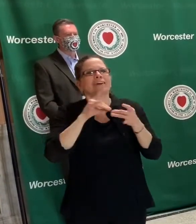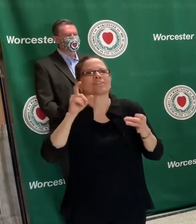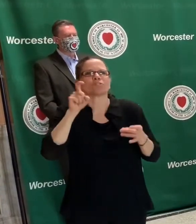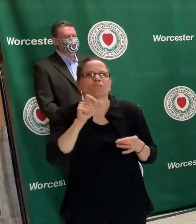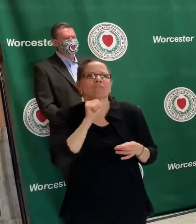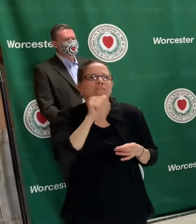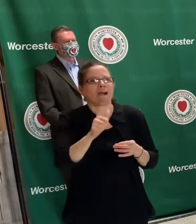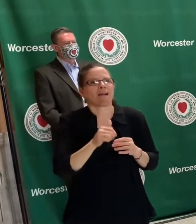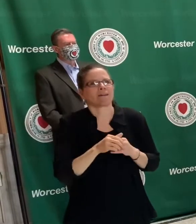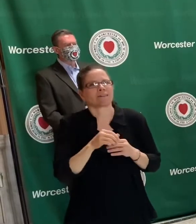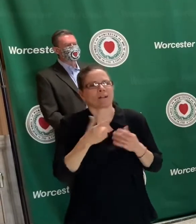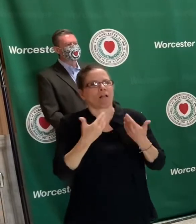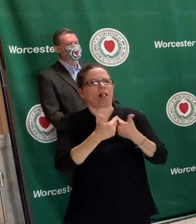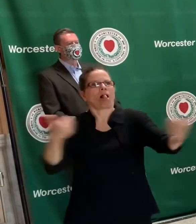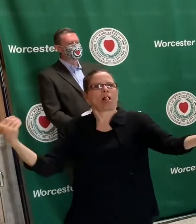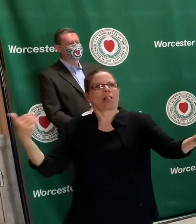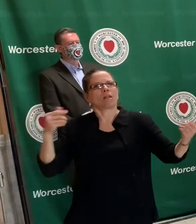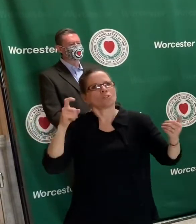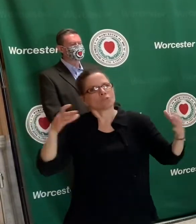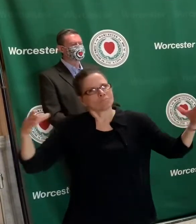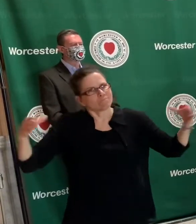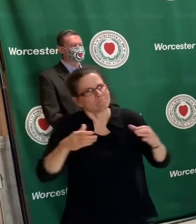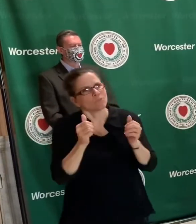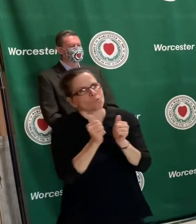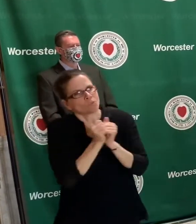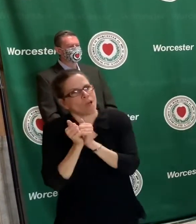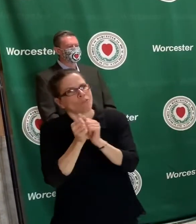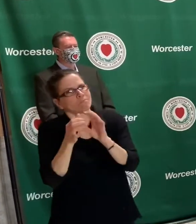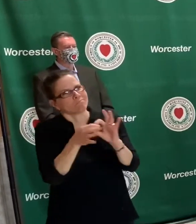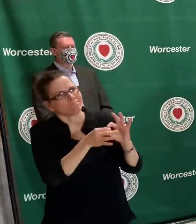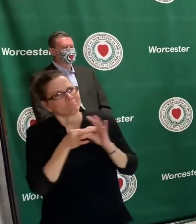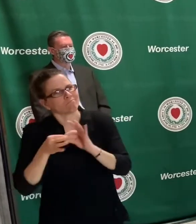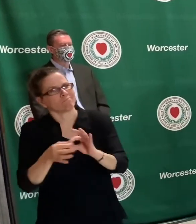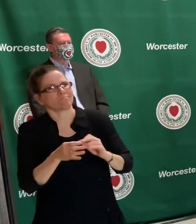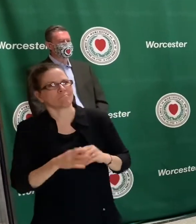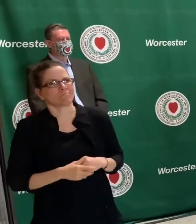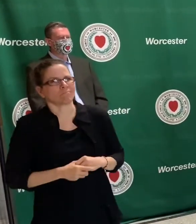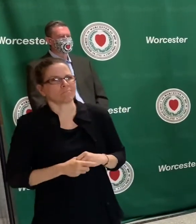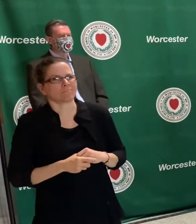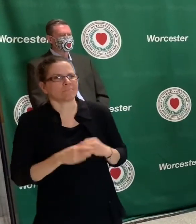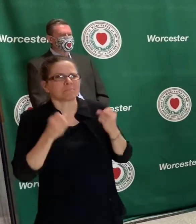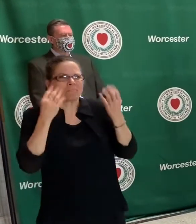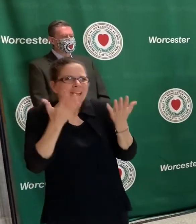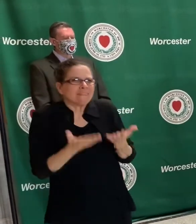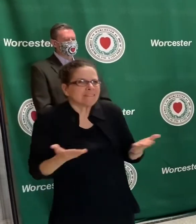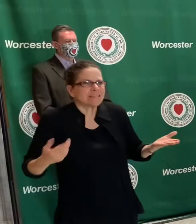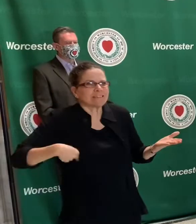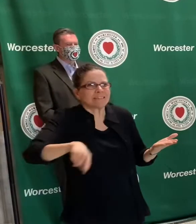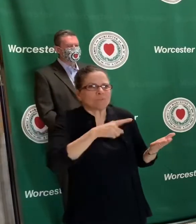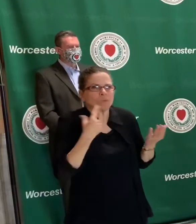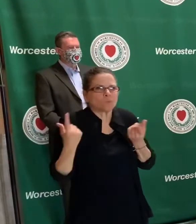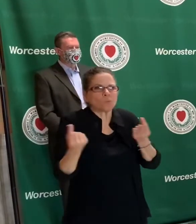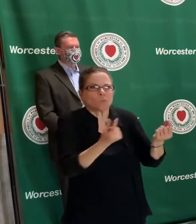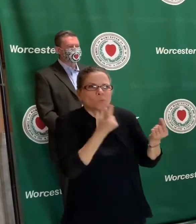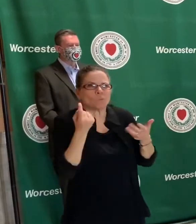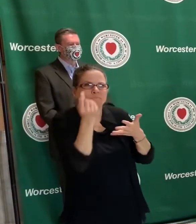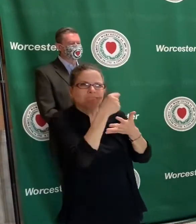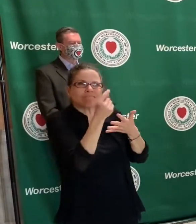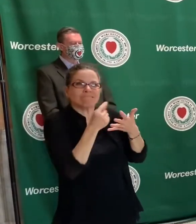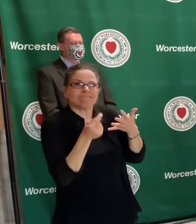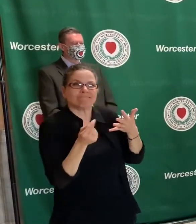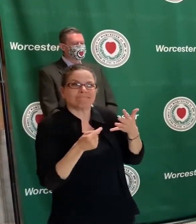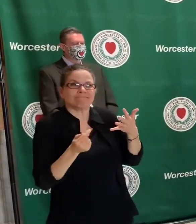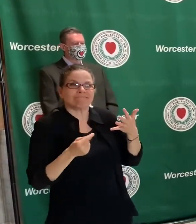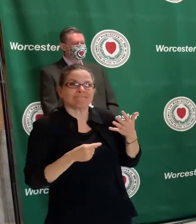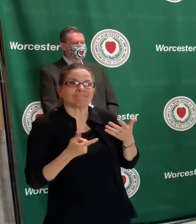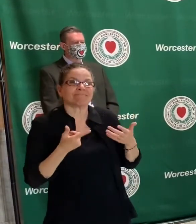forward. And we have a lot of things to accomplish here and to make grounds on here when it comes to structural racism here in the